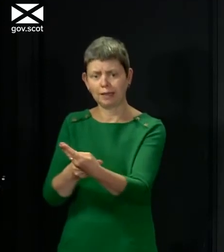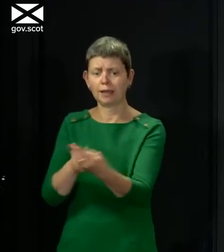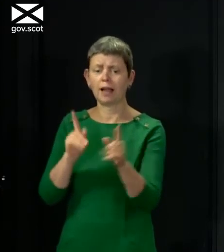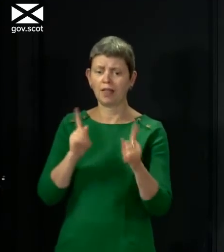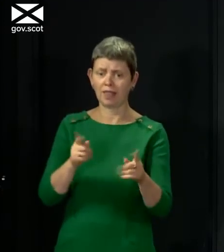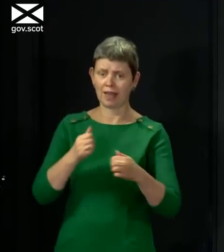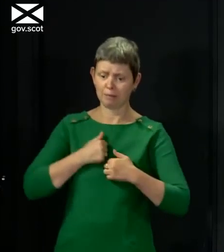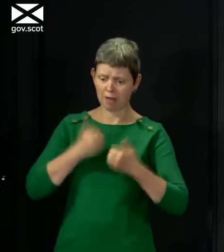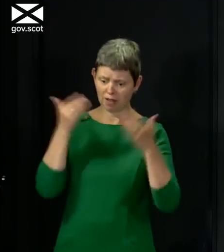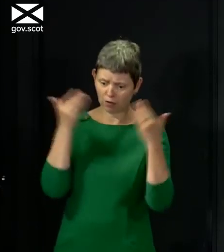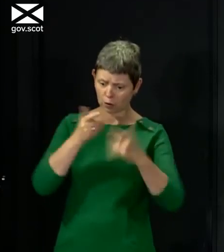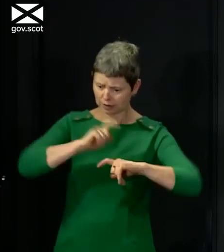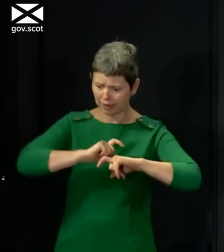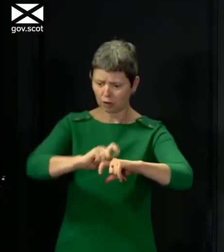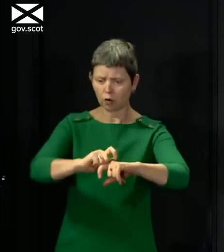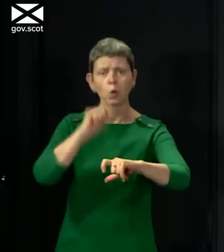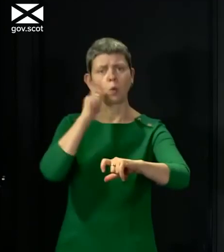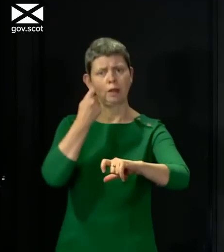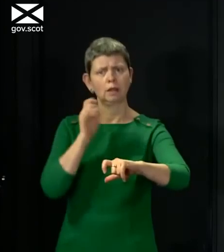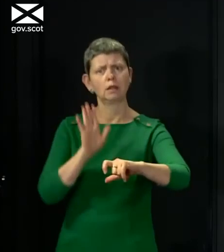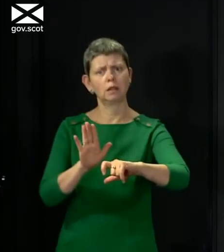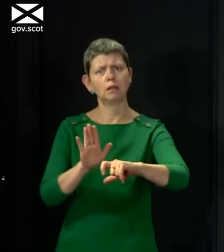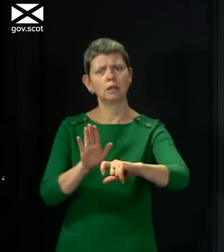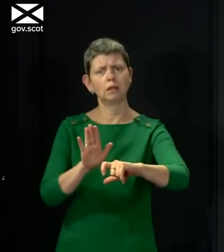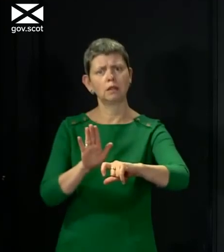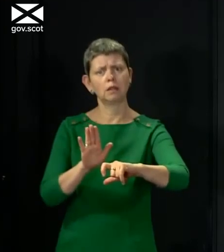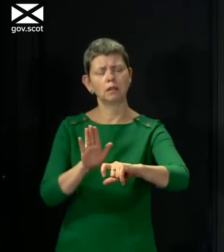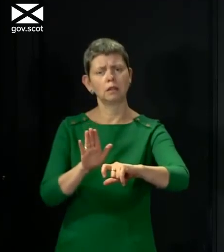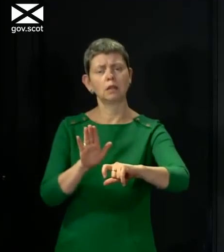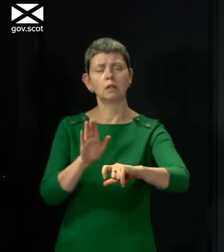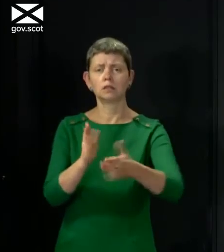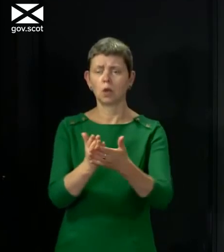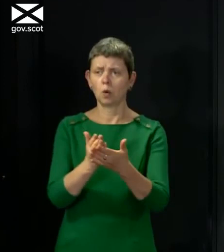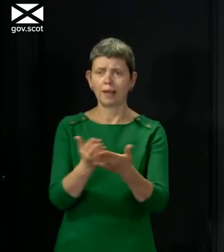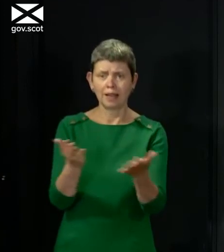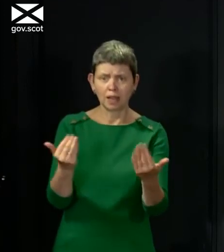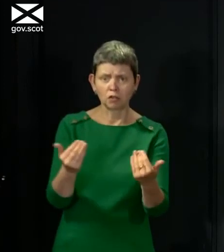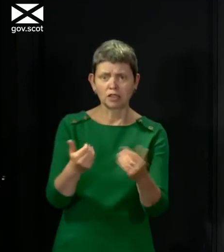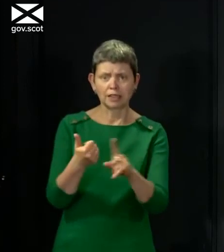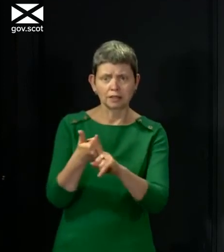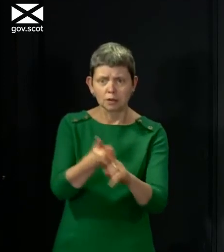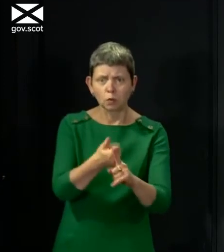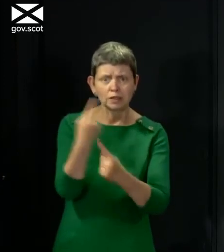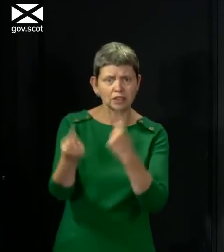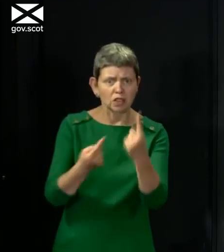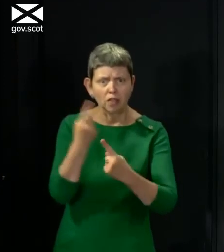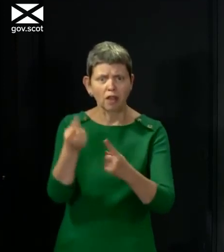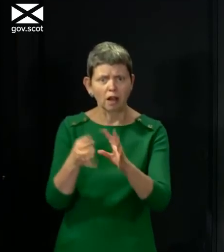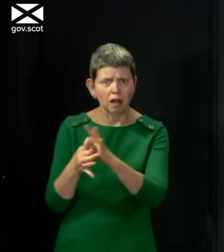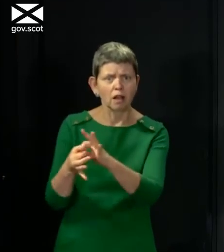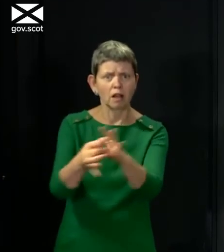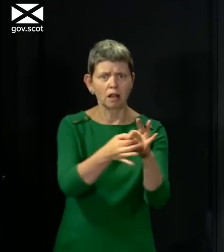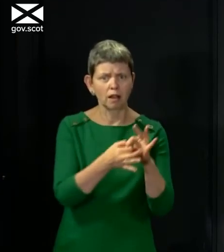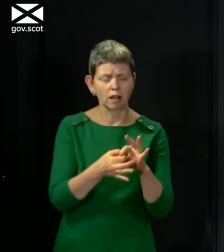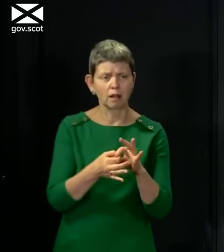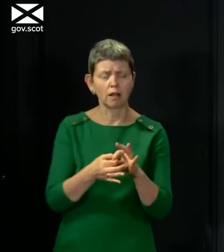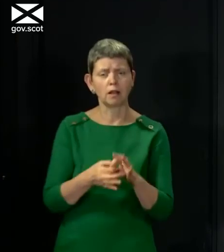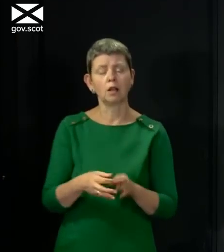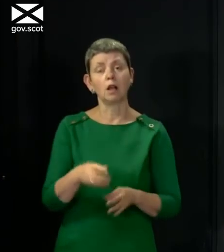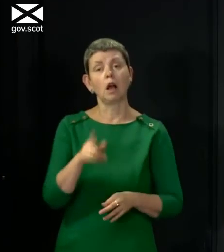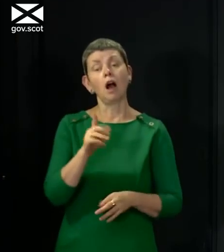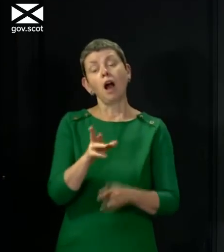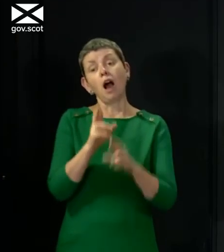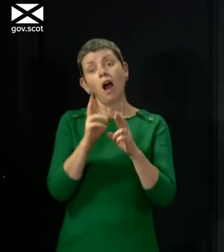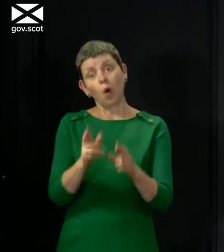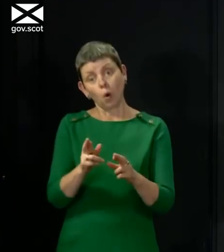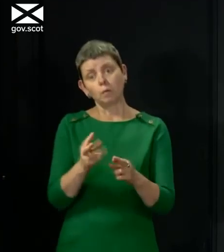to be my focus and to encourage people to come together and do the right thing. So we'll get, I hope sooner rather than later, we'll all